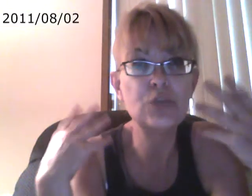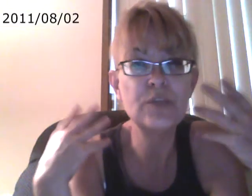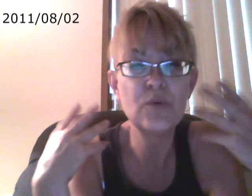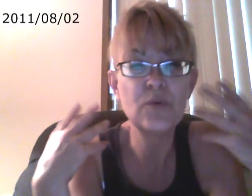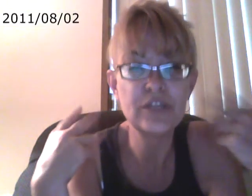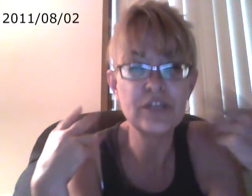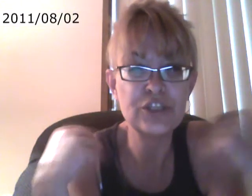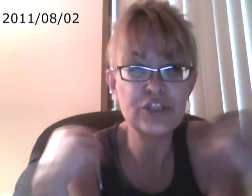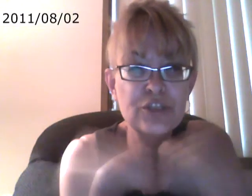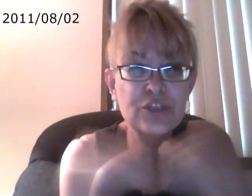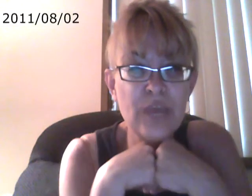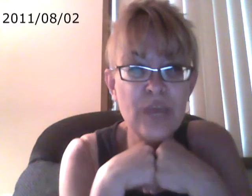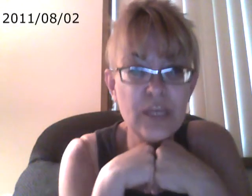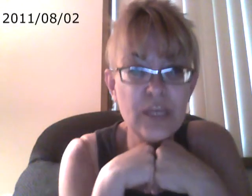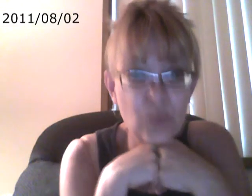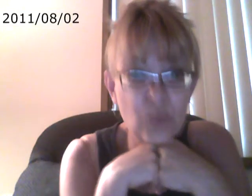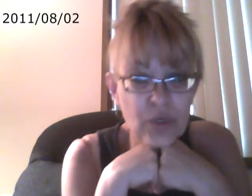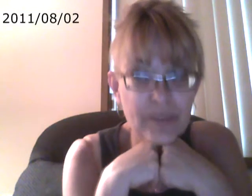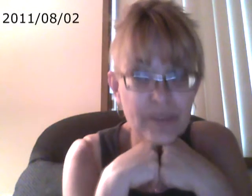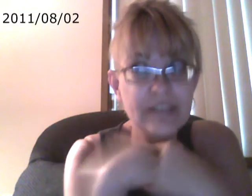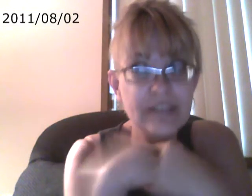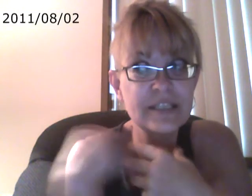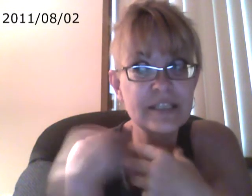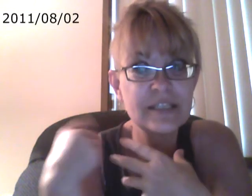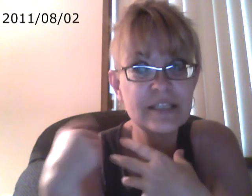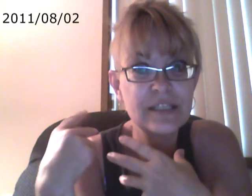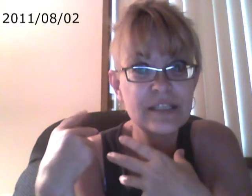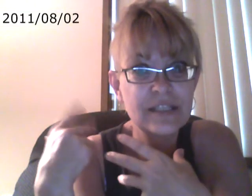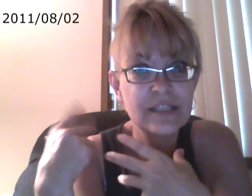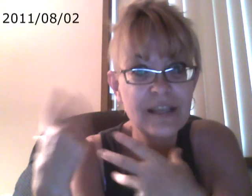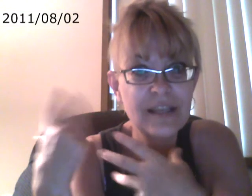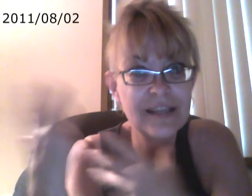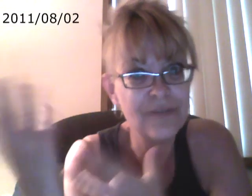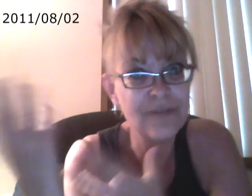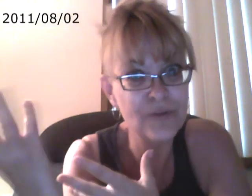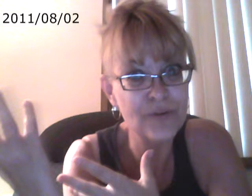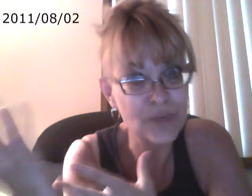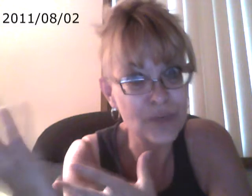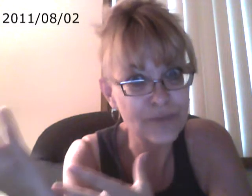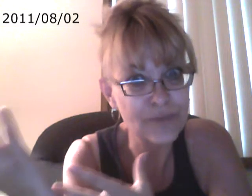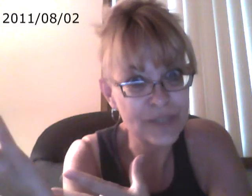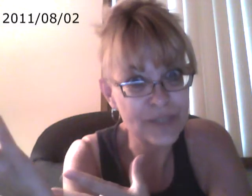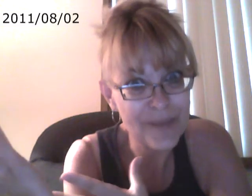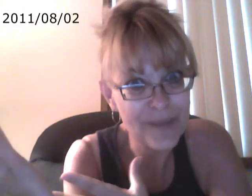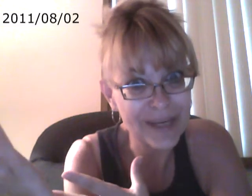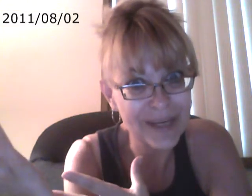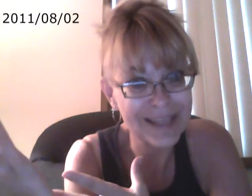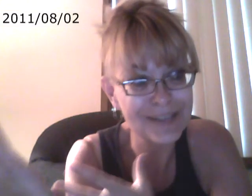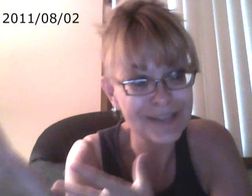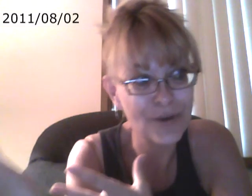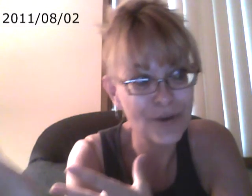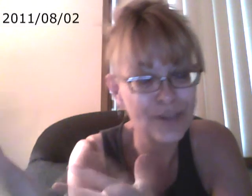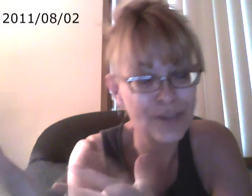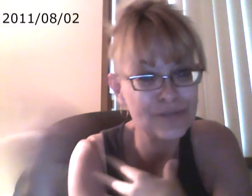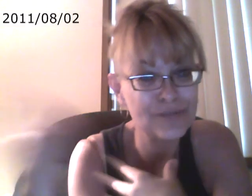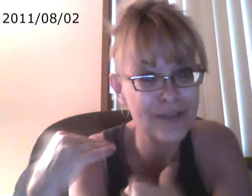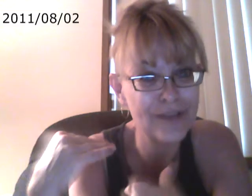motivation to do any work because it involves working for somebody that's not going to value